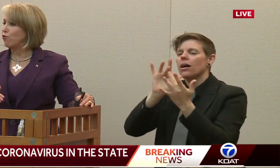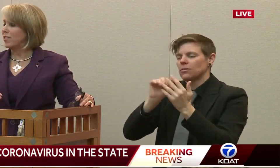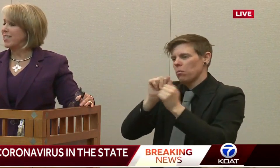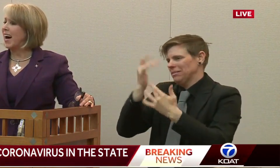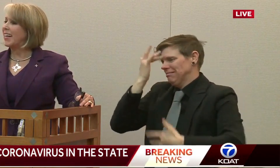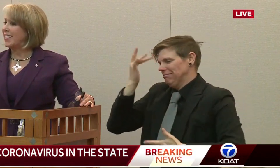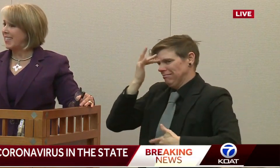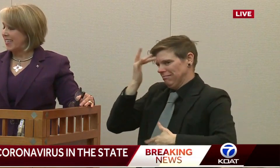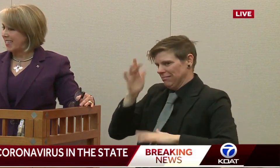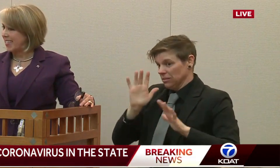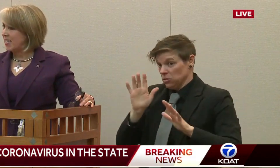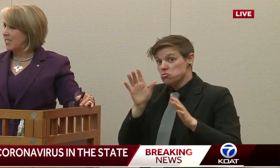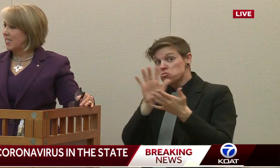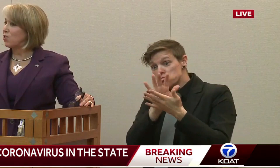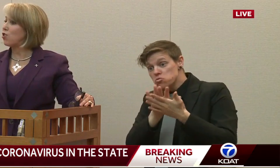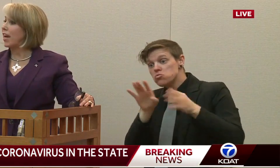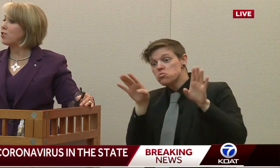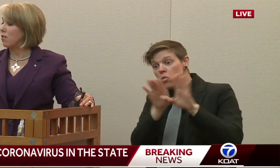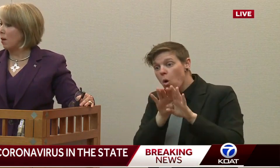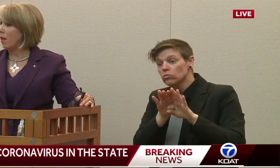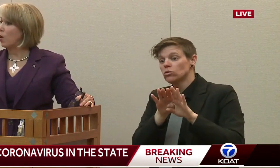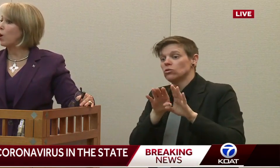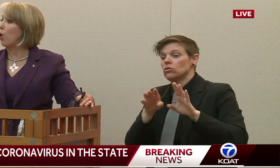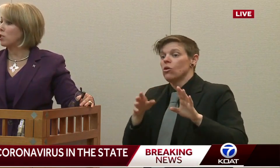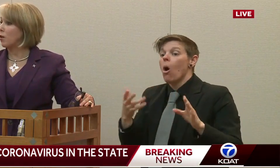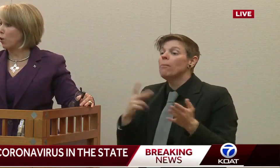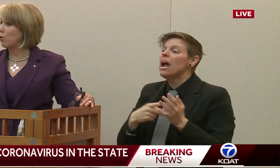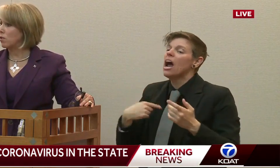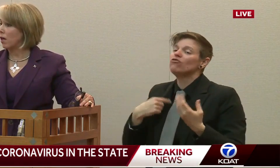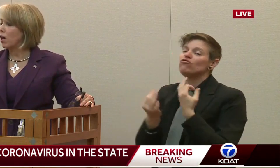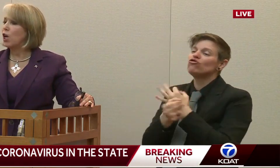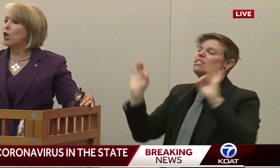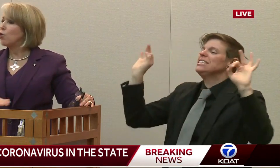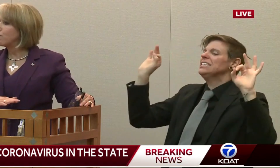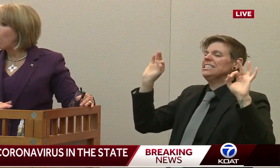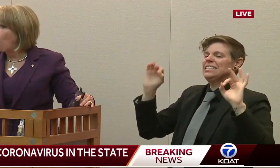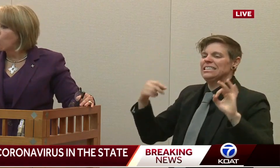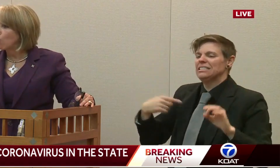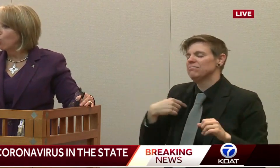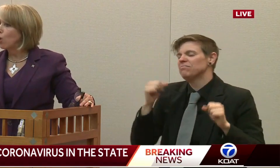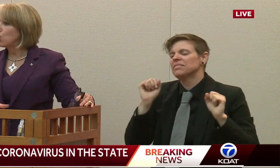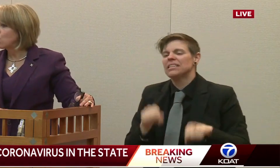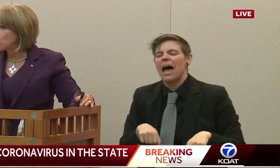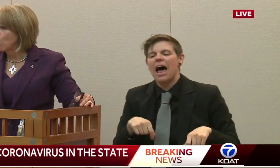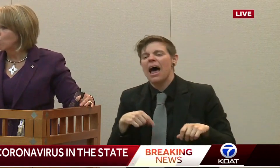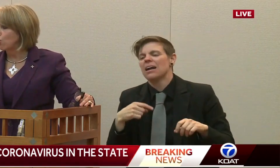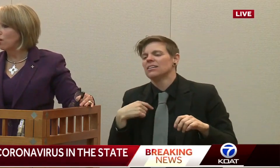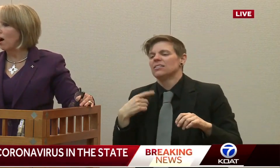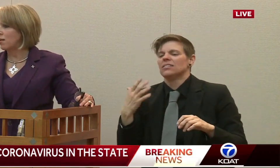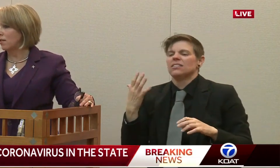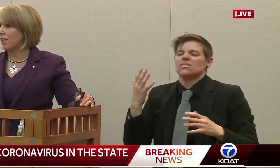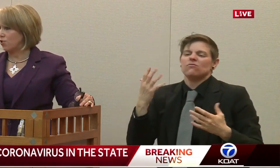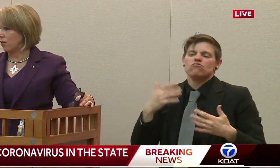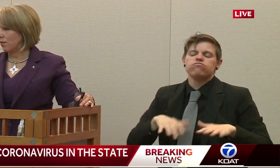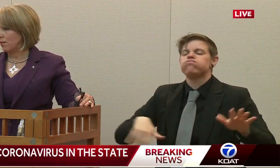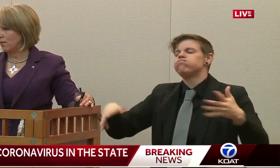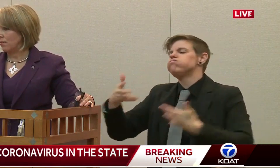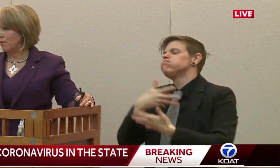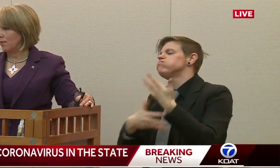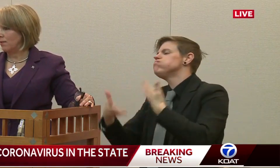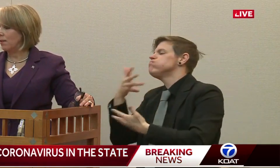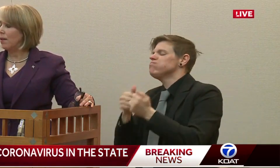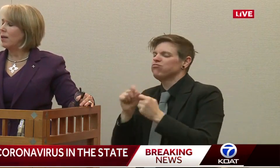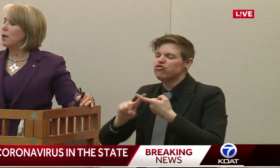of the schools is not intended to say to them, like we are someone who's sick, you have total social isolation.